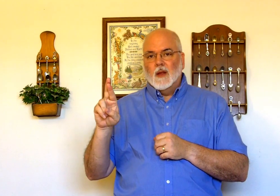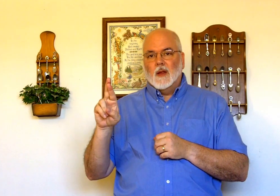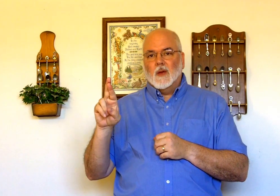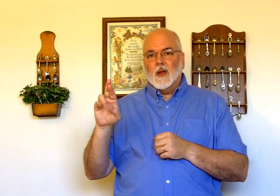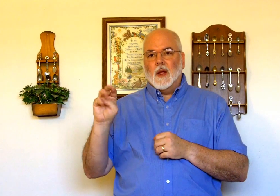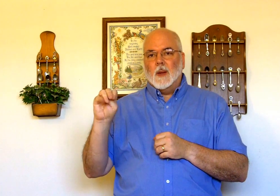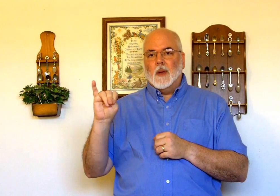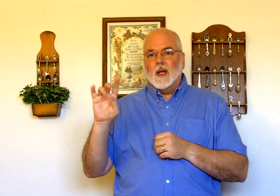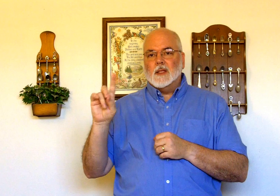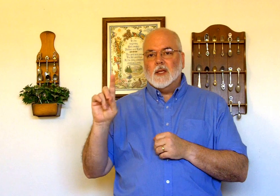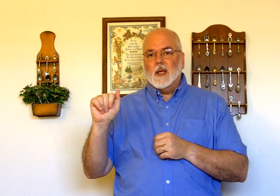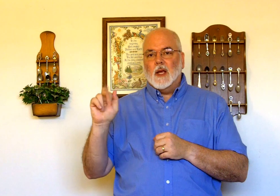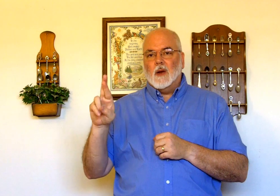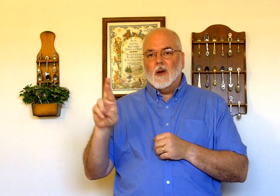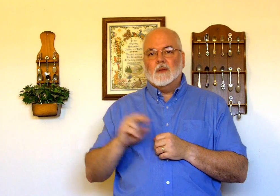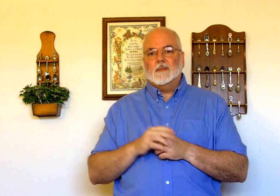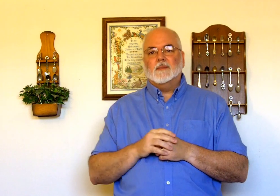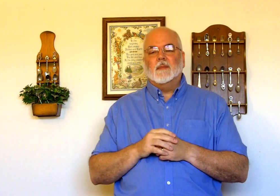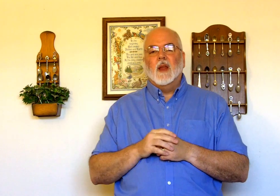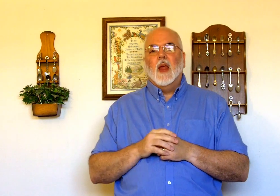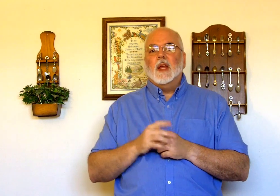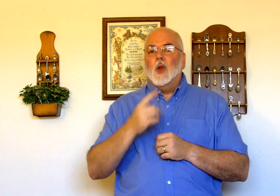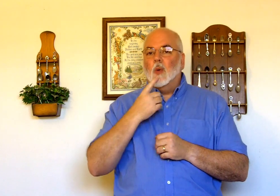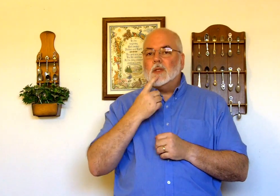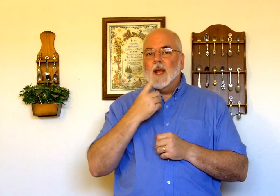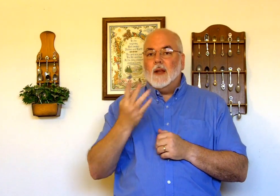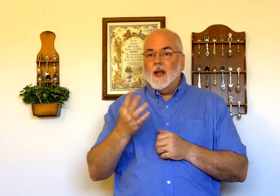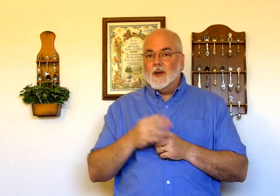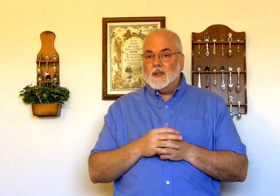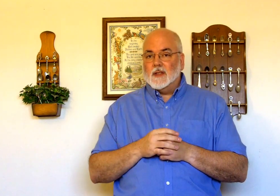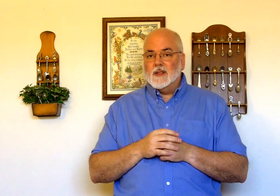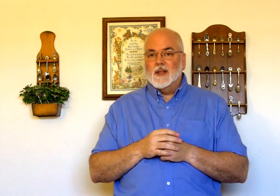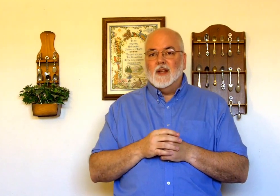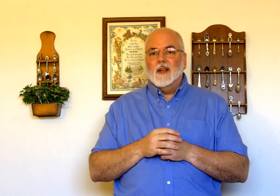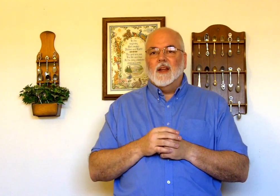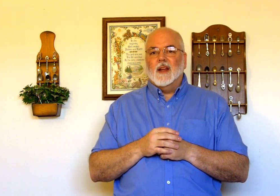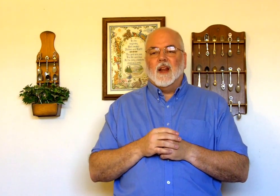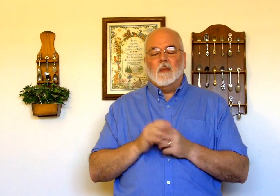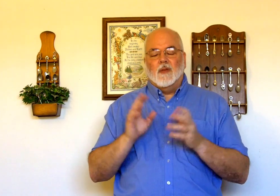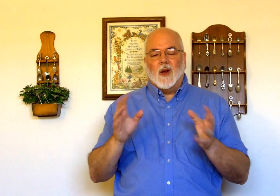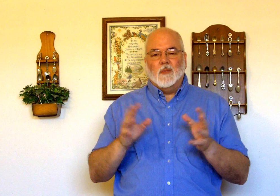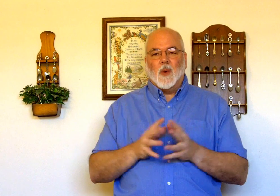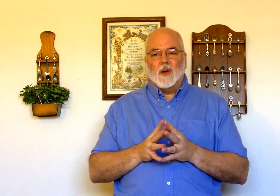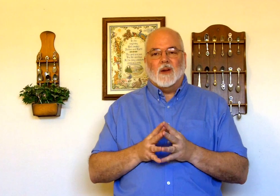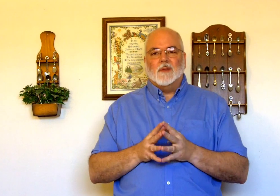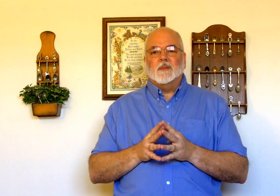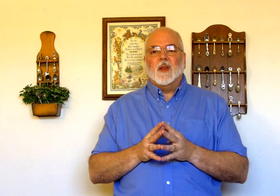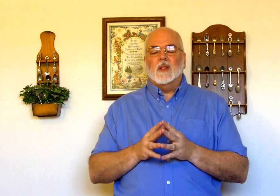okay M-I-Z-A-R don't say the letters that will be very important so